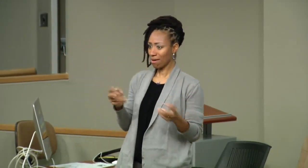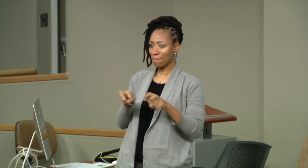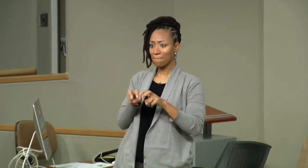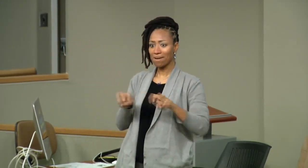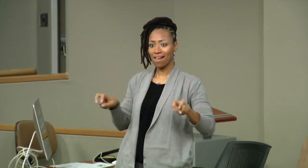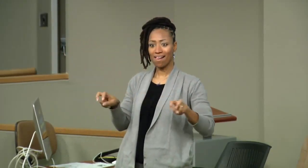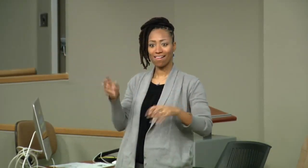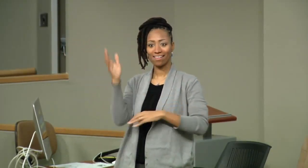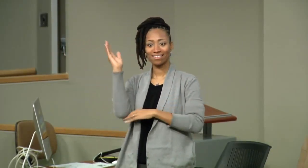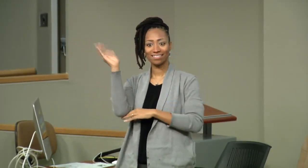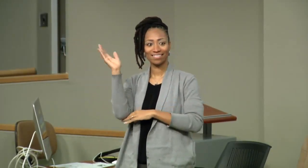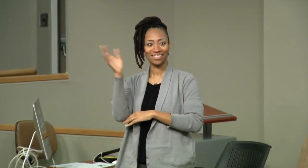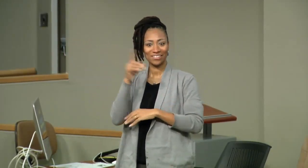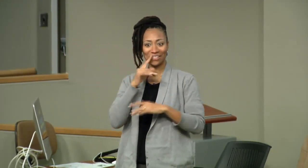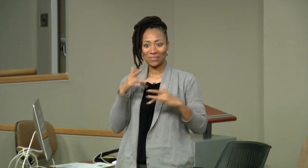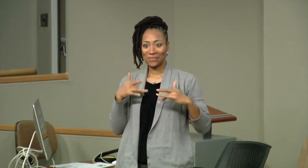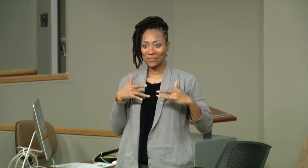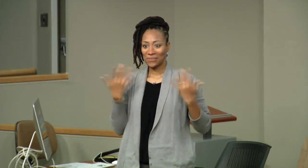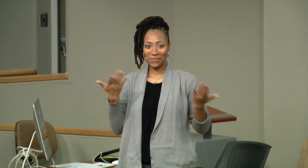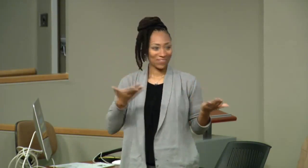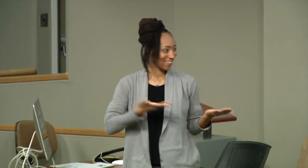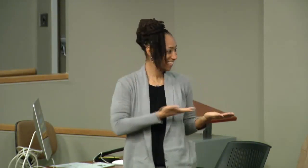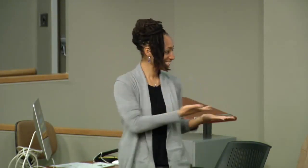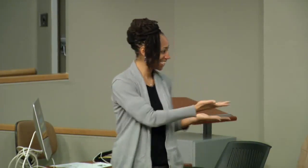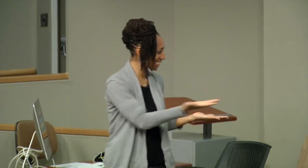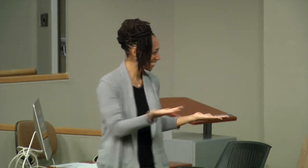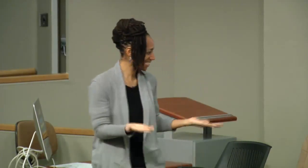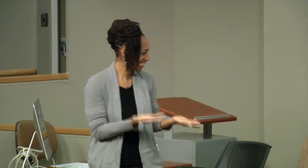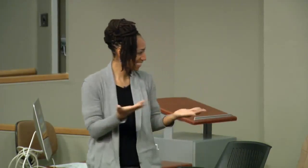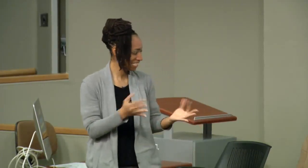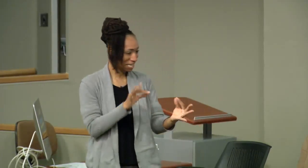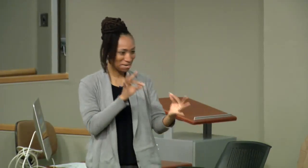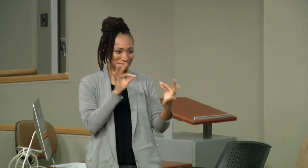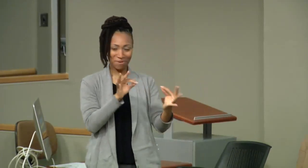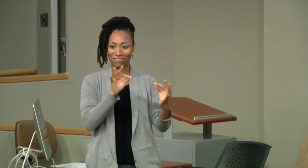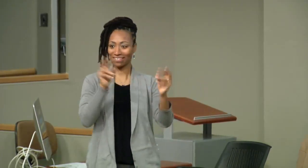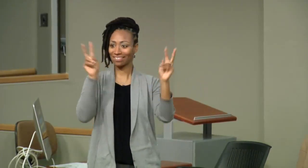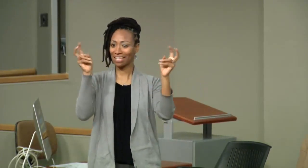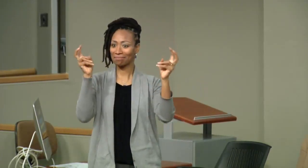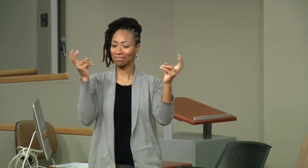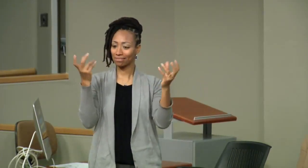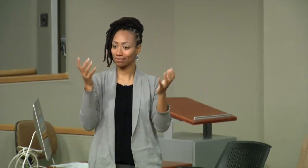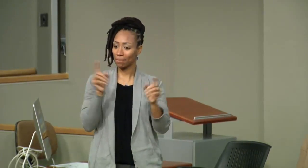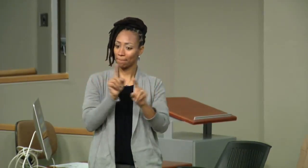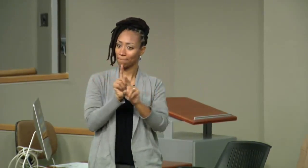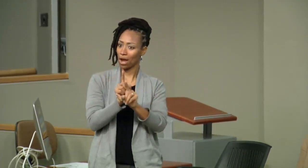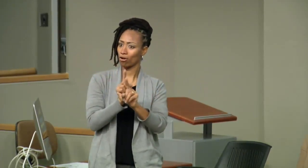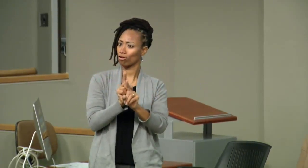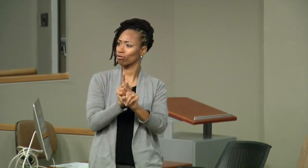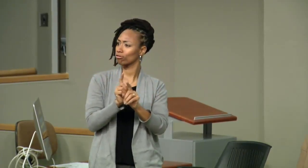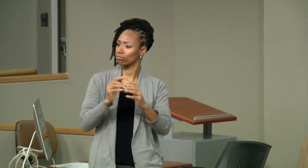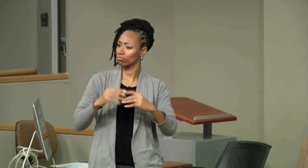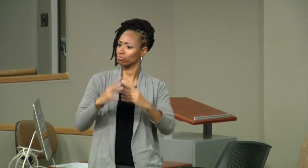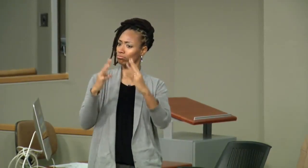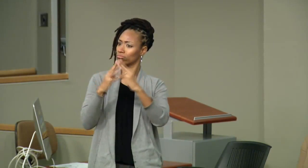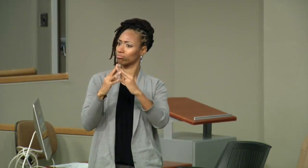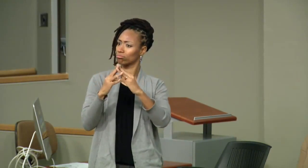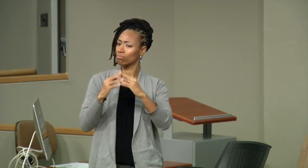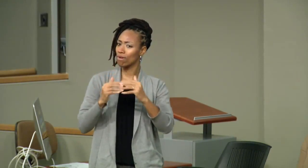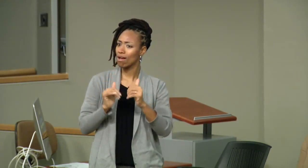watching us remotely. We're excited to have a distinguished panel of guests here today who have